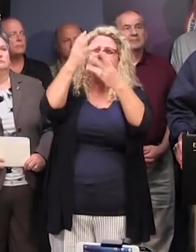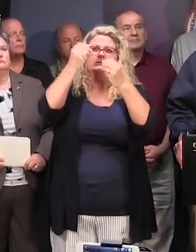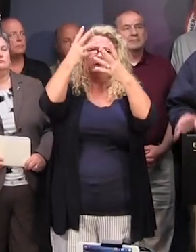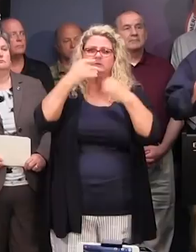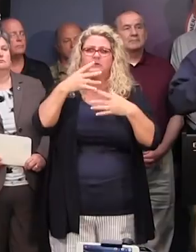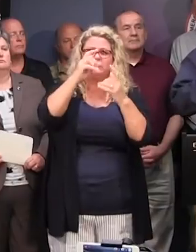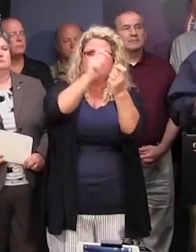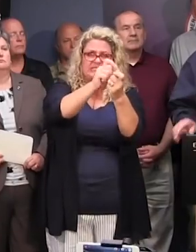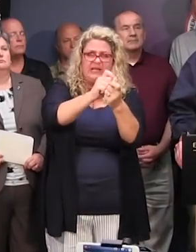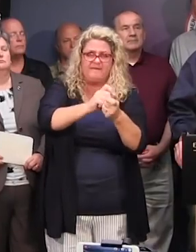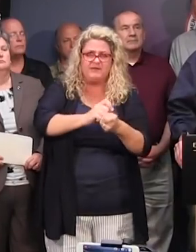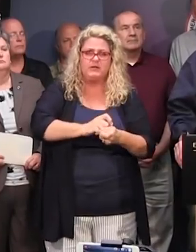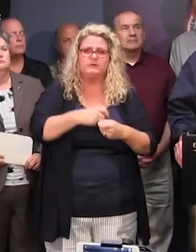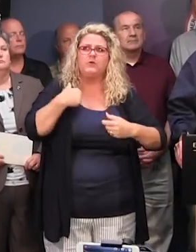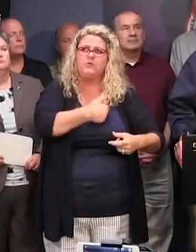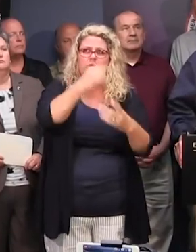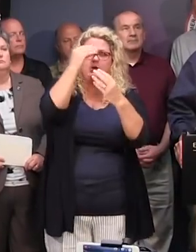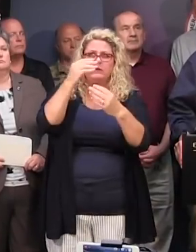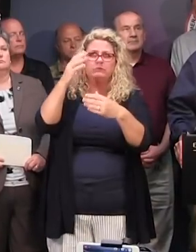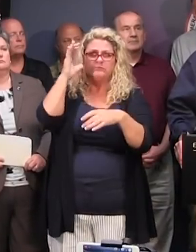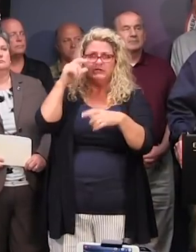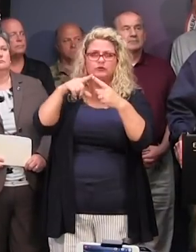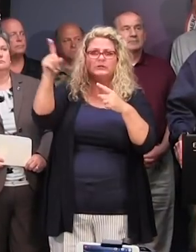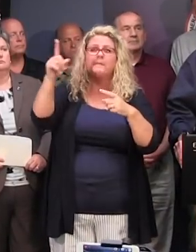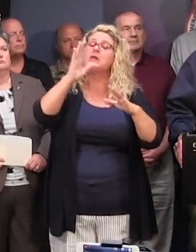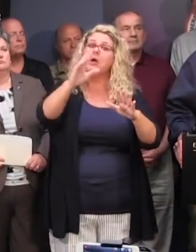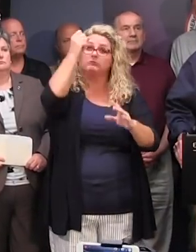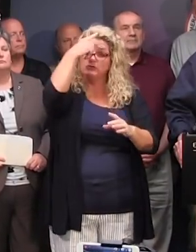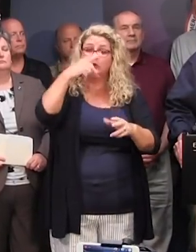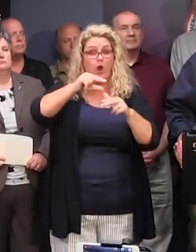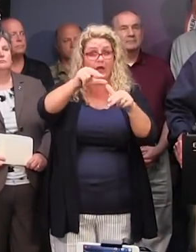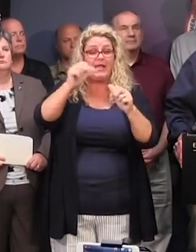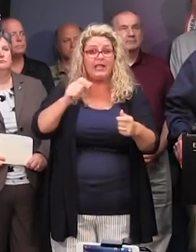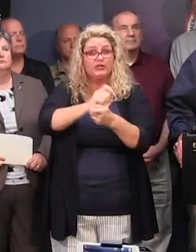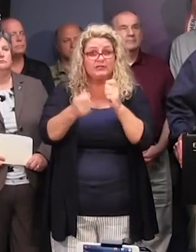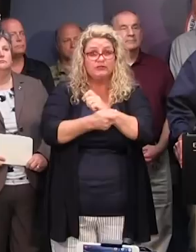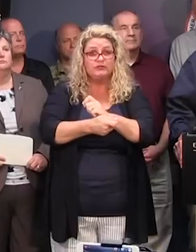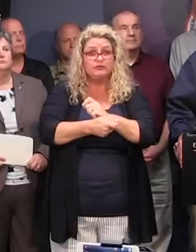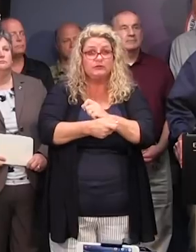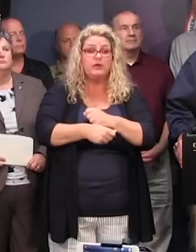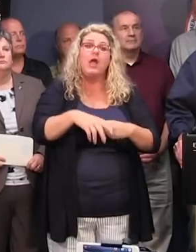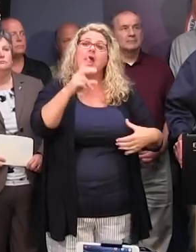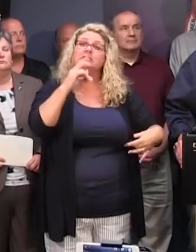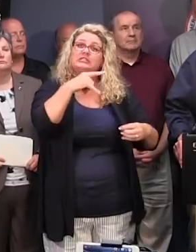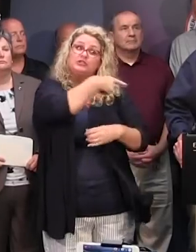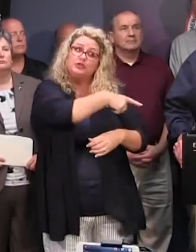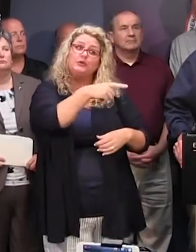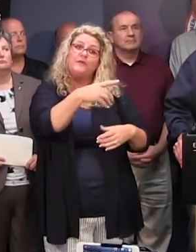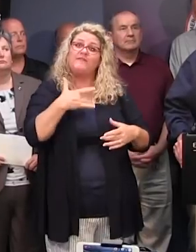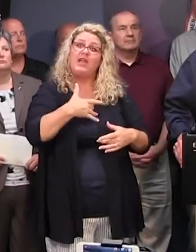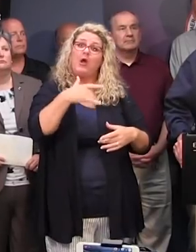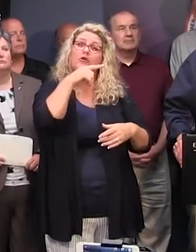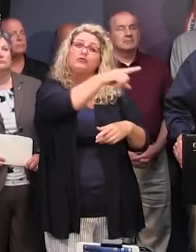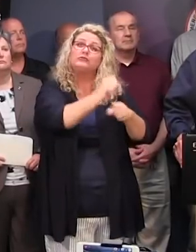measurement, but always, as in the case of this hurricane, subject to change without notice. Were they premature to do that? No. Everything